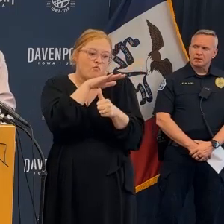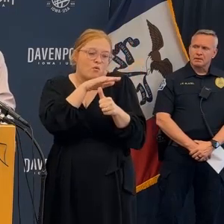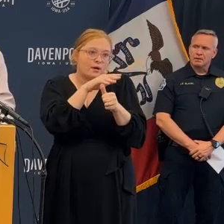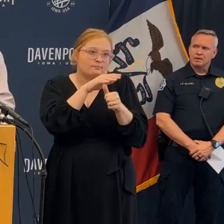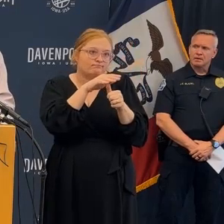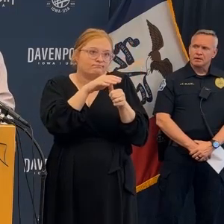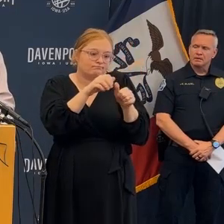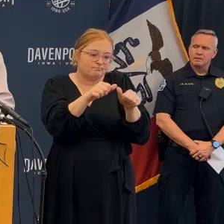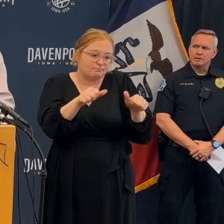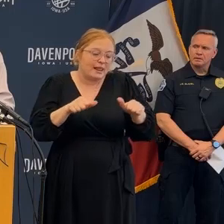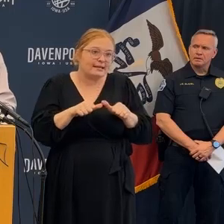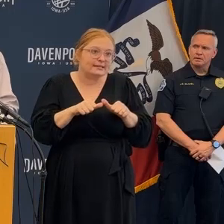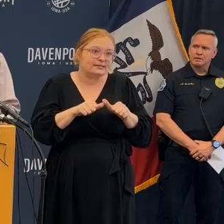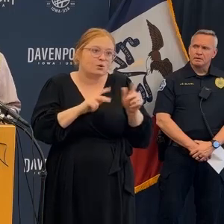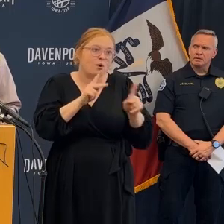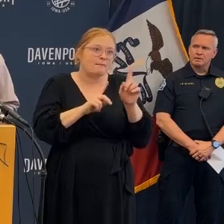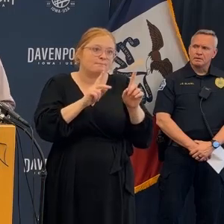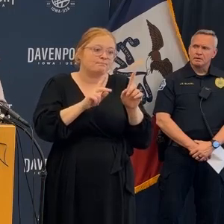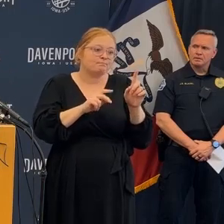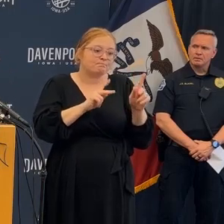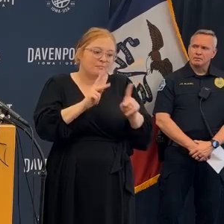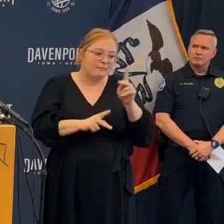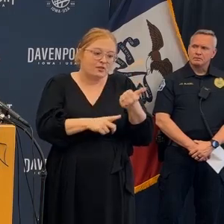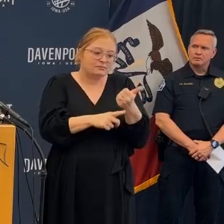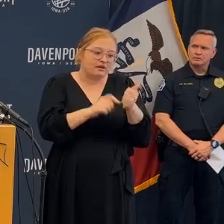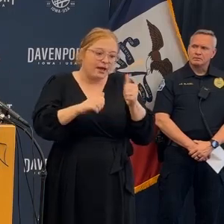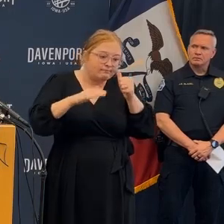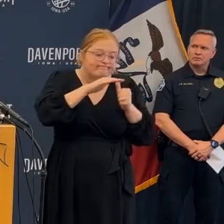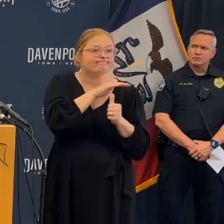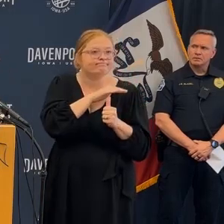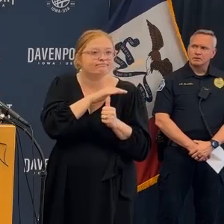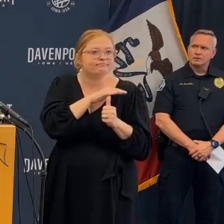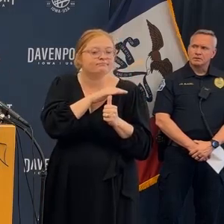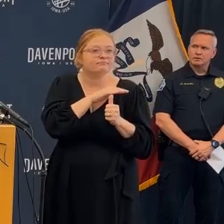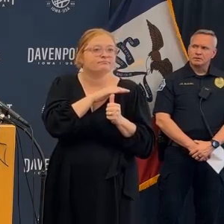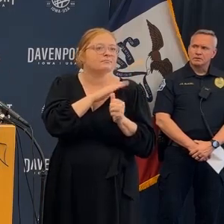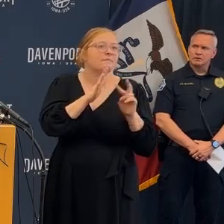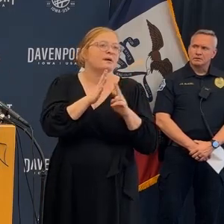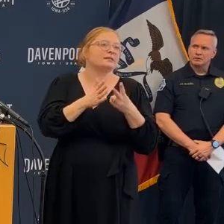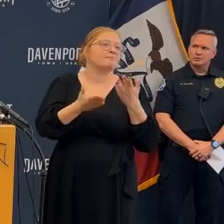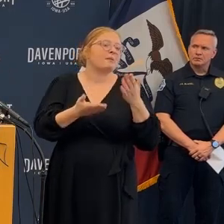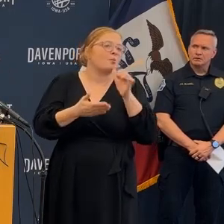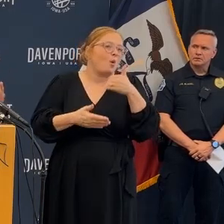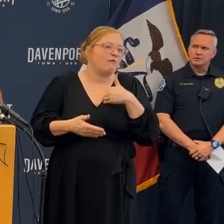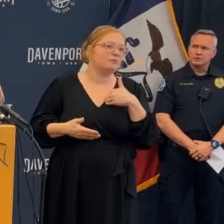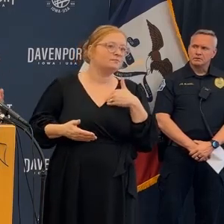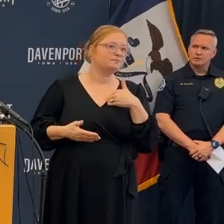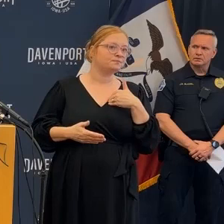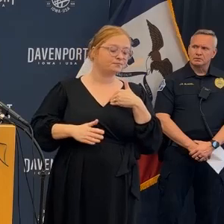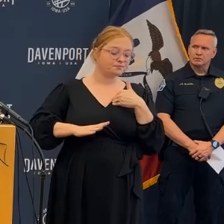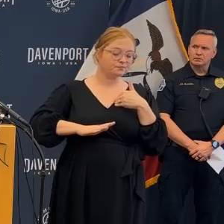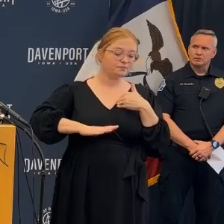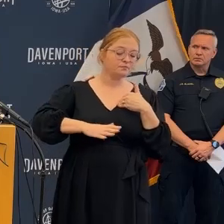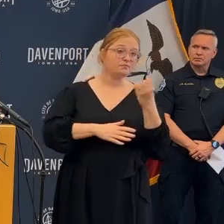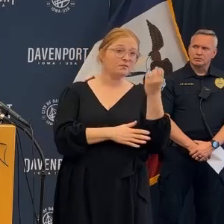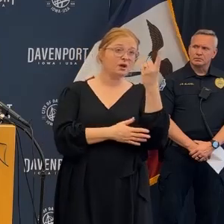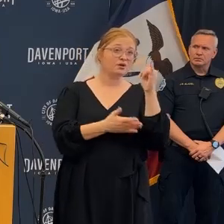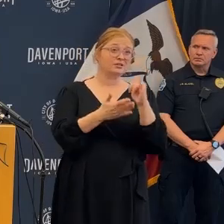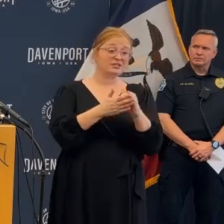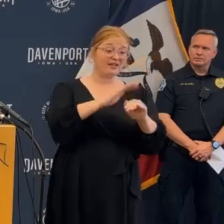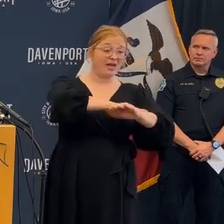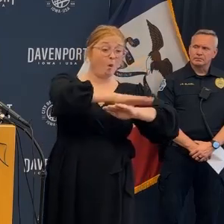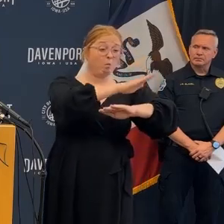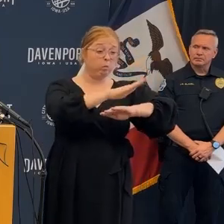void spaces large spaces where people can survive so the removal